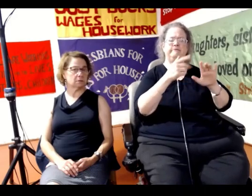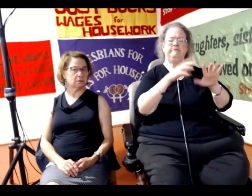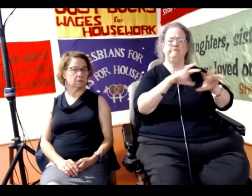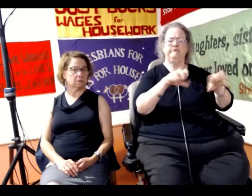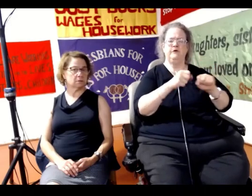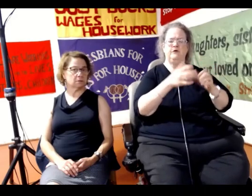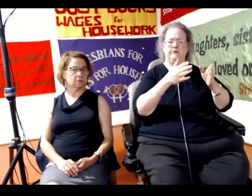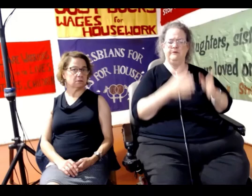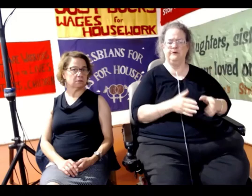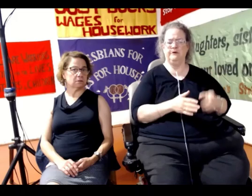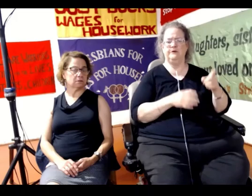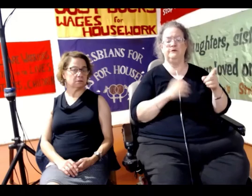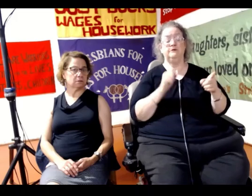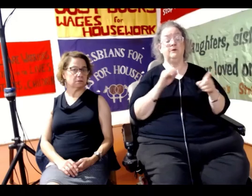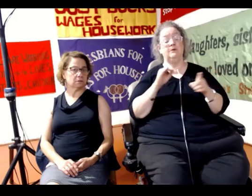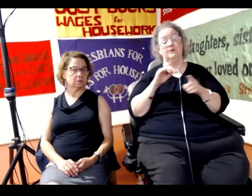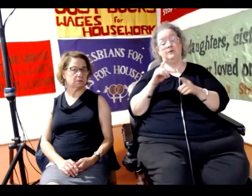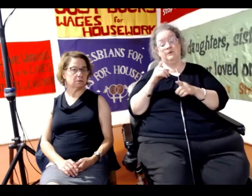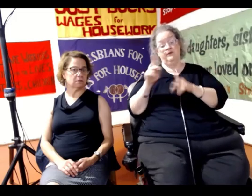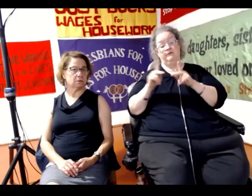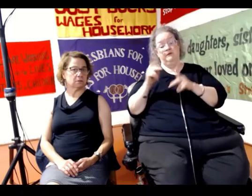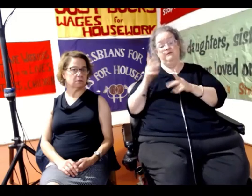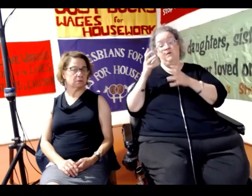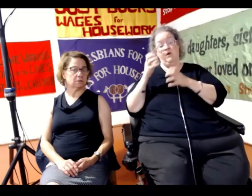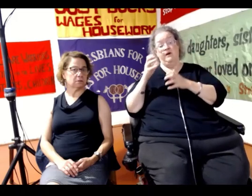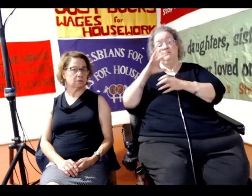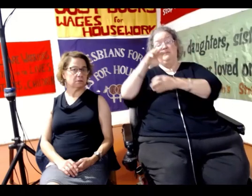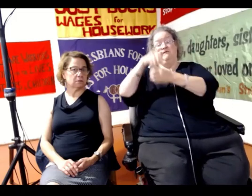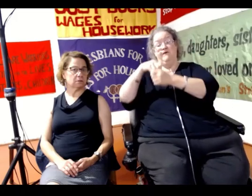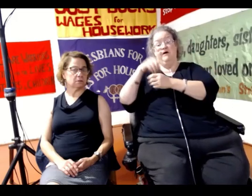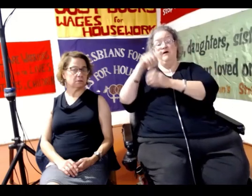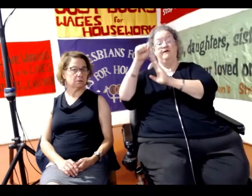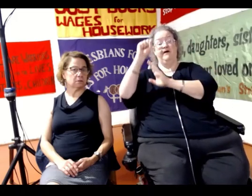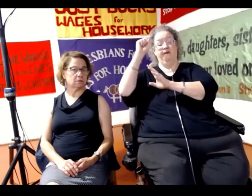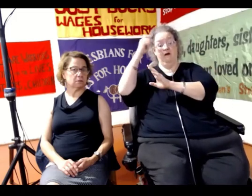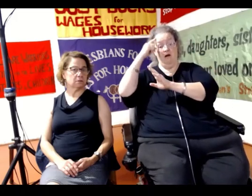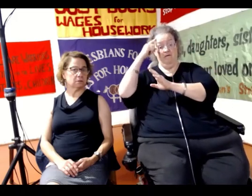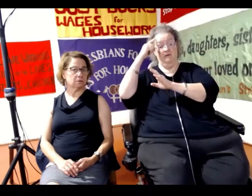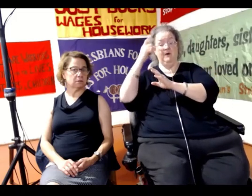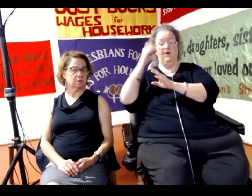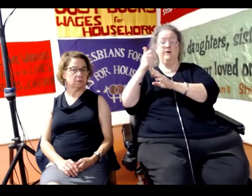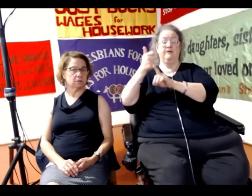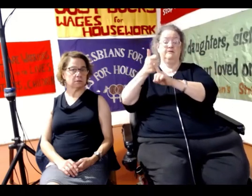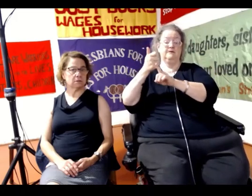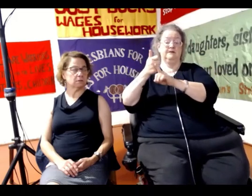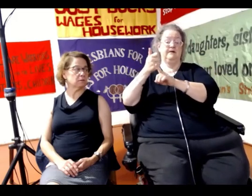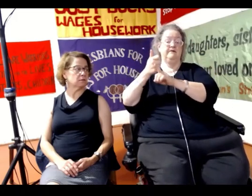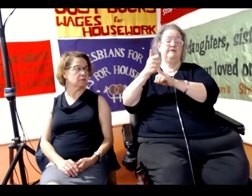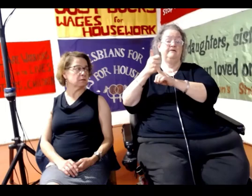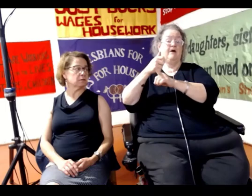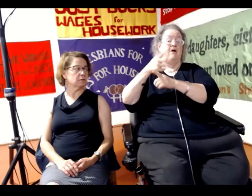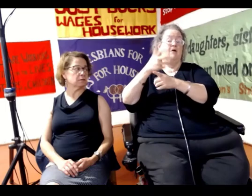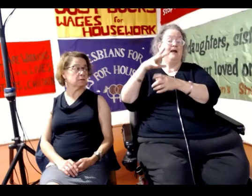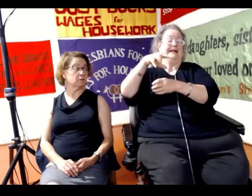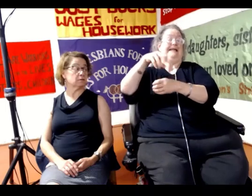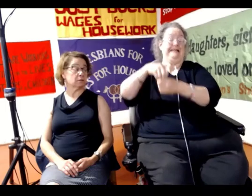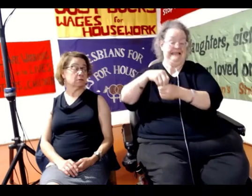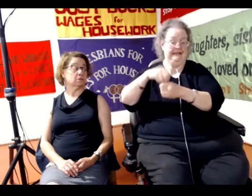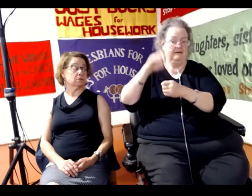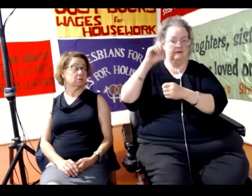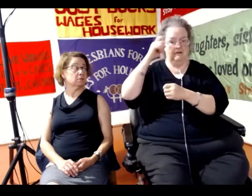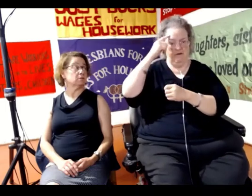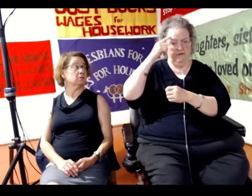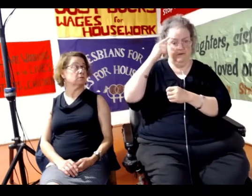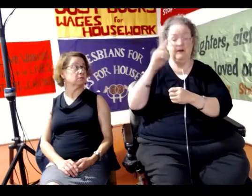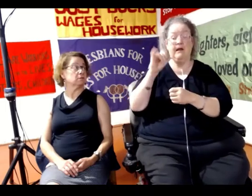that want to be the state or be with the state, including feminist politicians who side with the